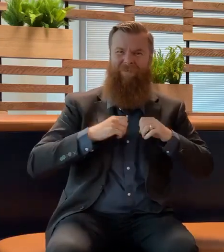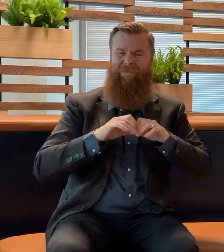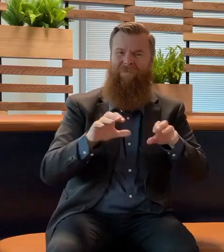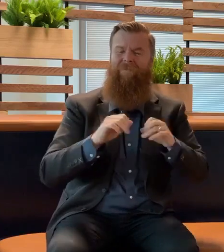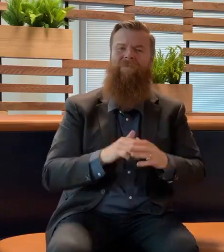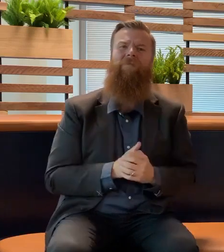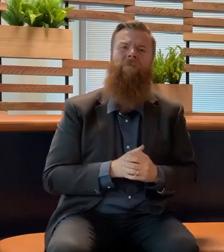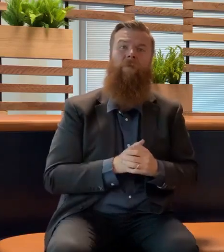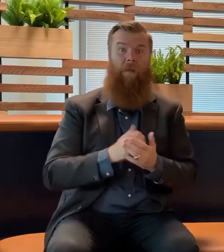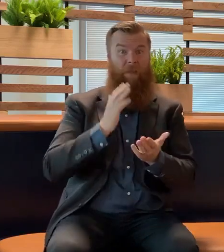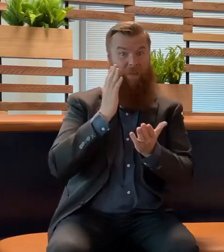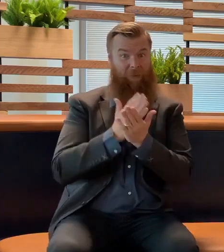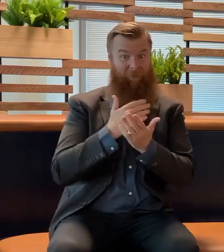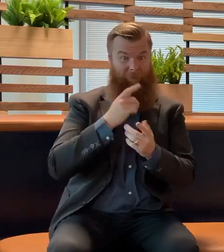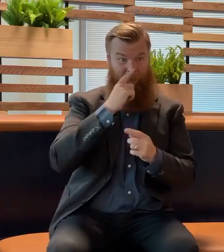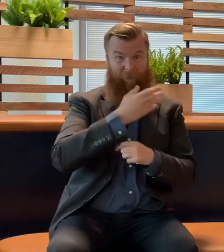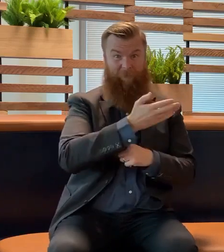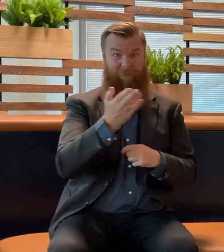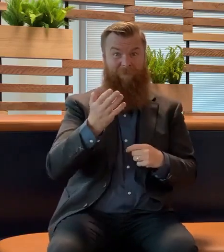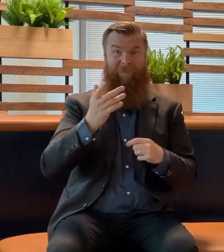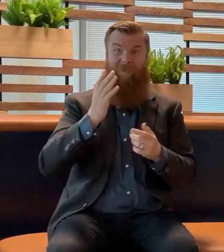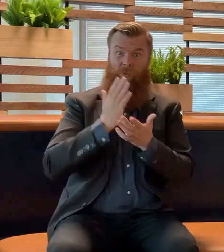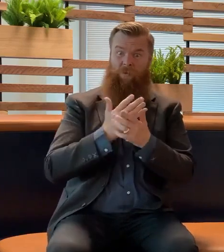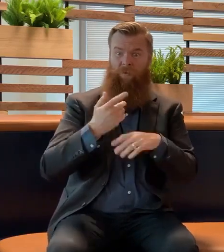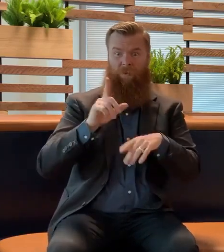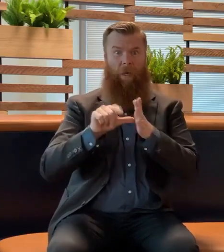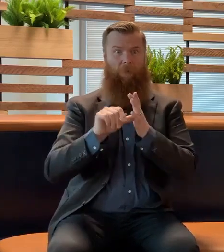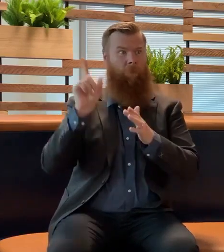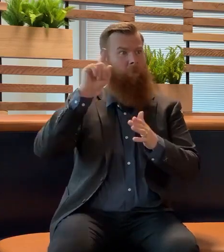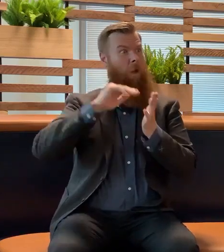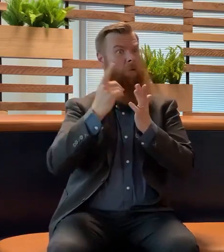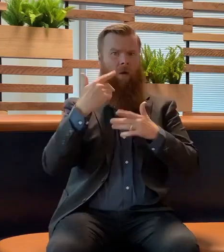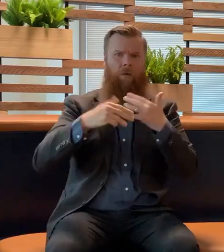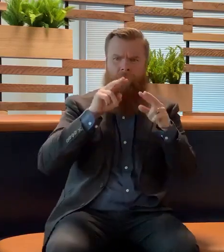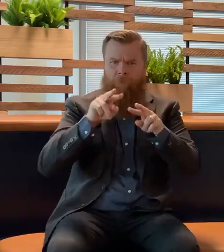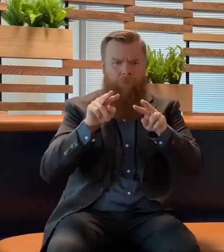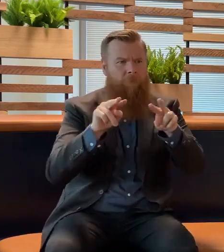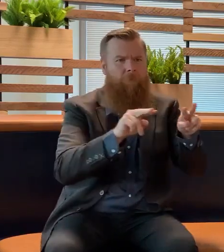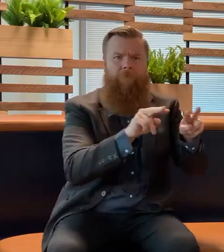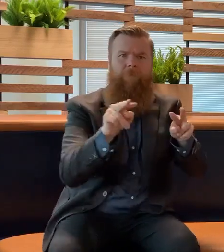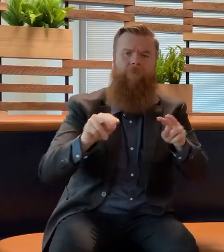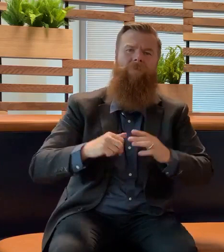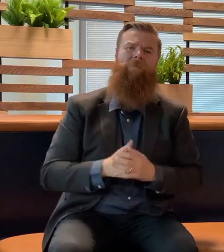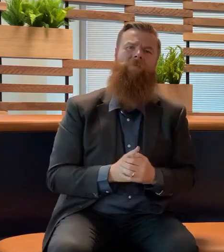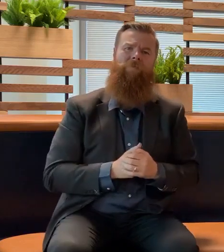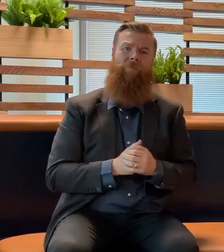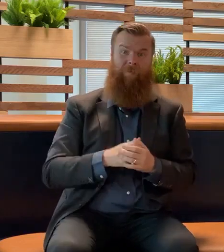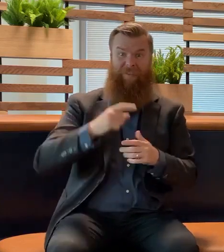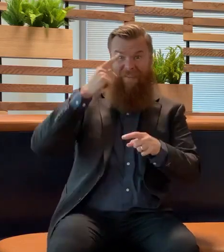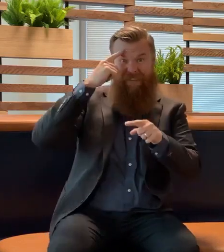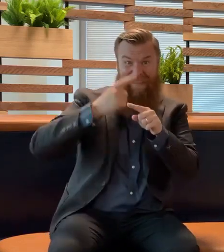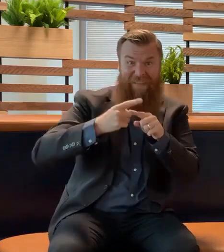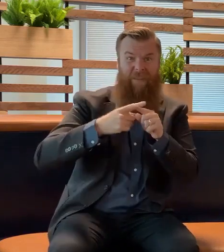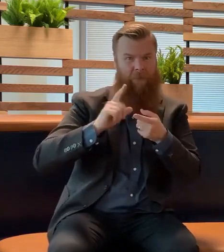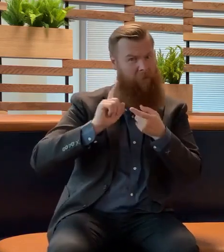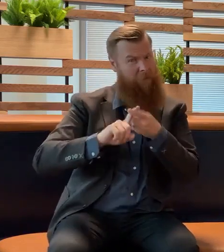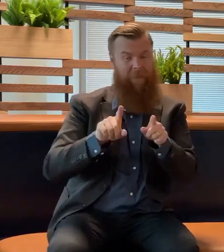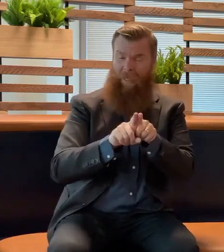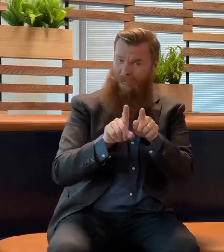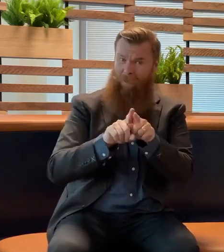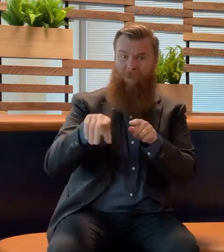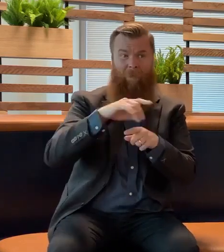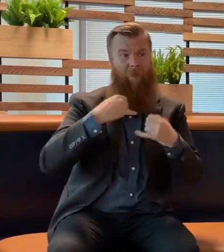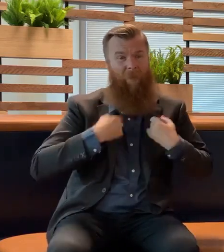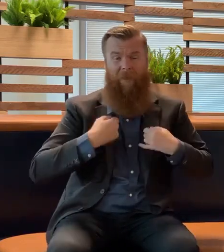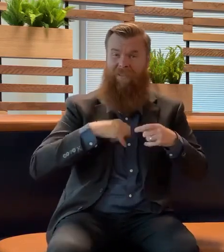people in real time. The symptoms are the same that we've seen all the way through. But they have tended so far